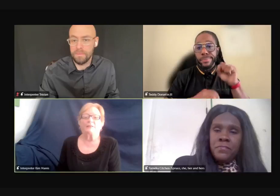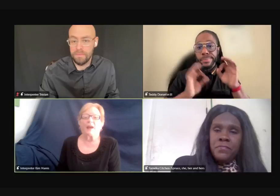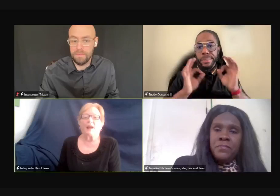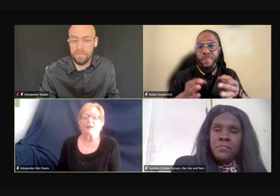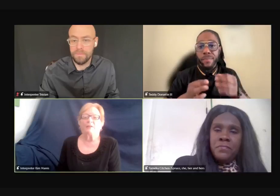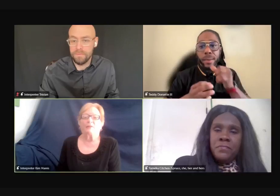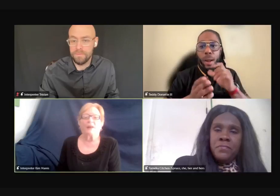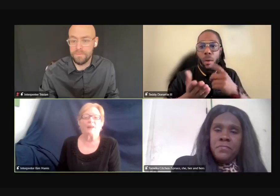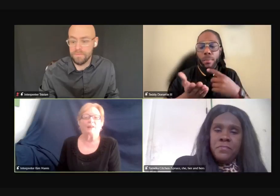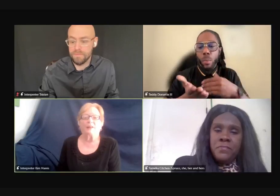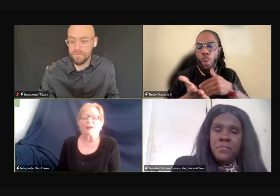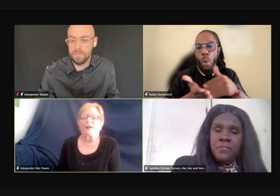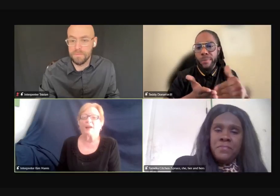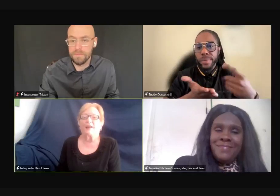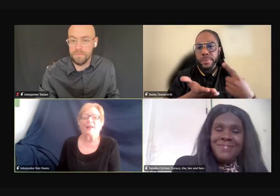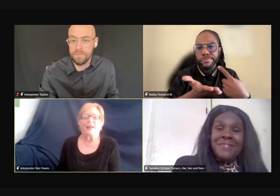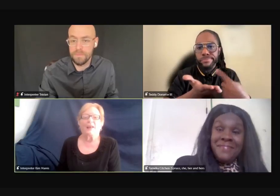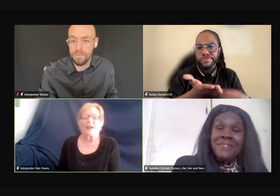Yes, right.